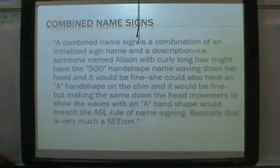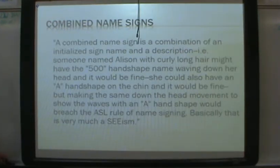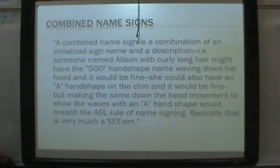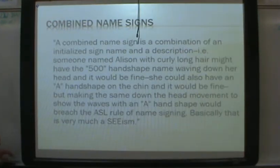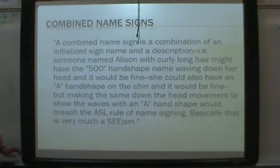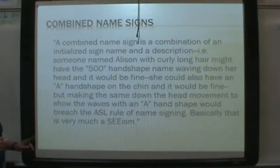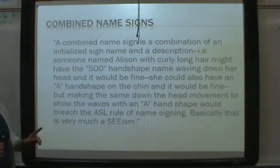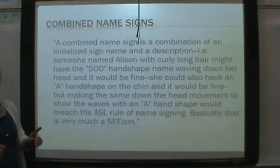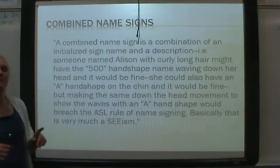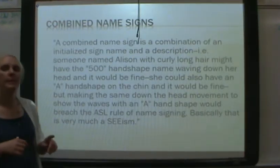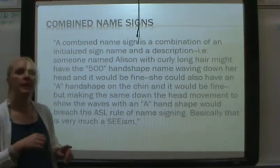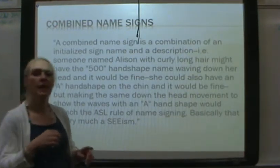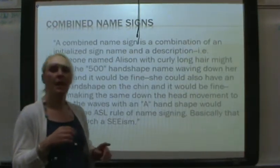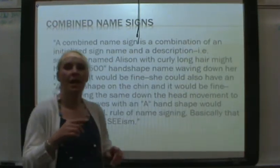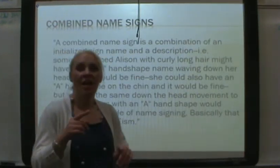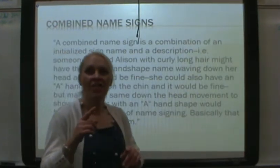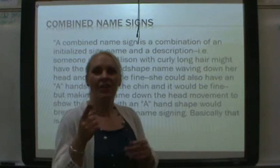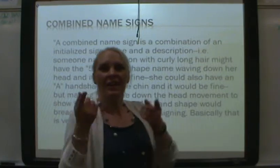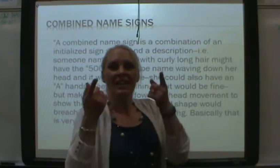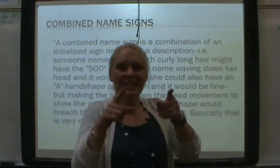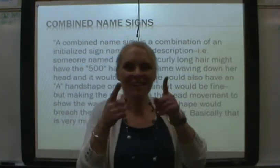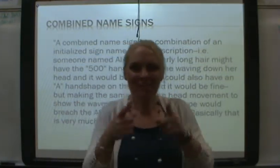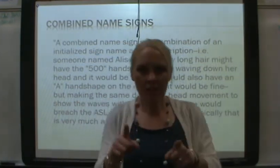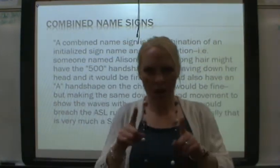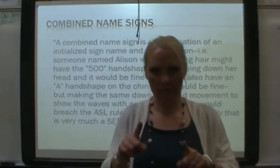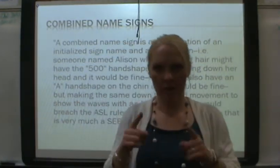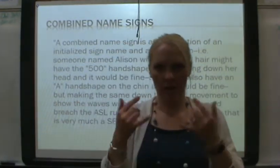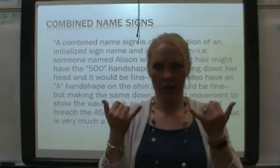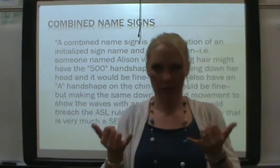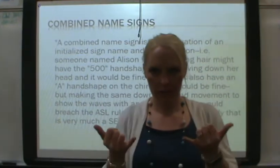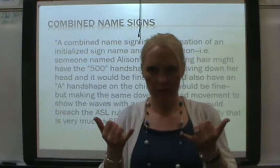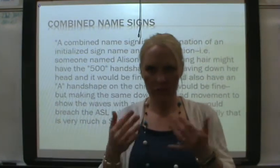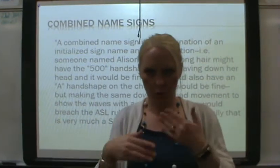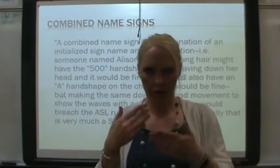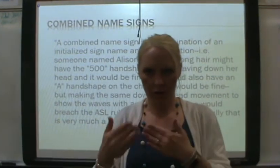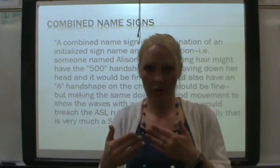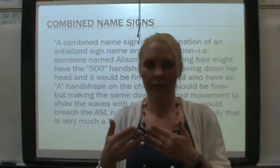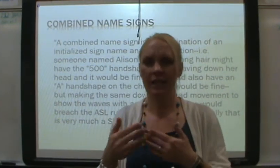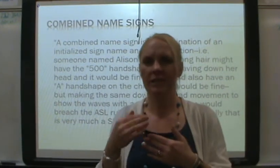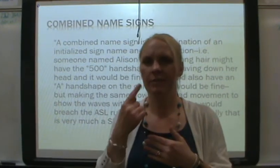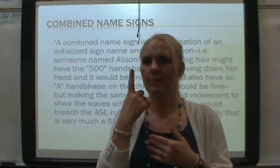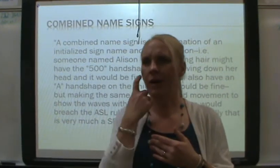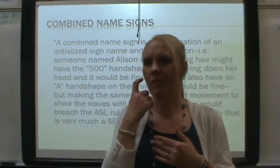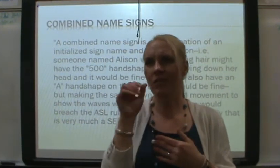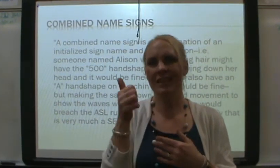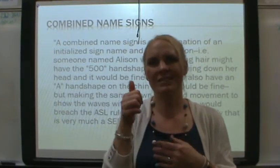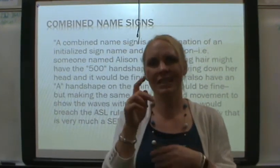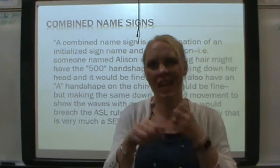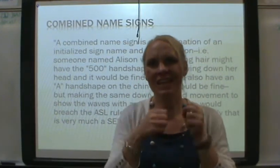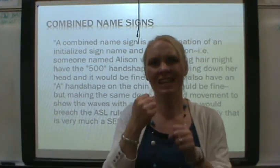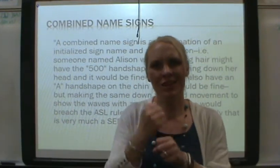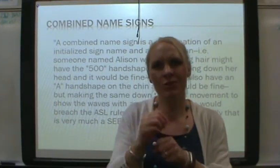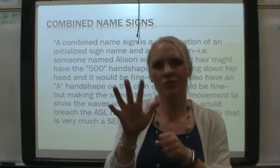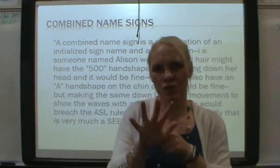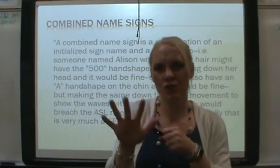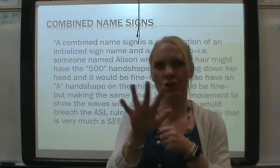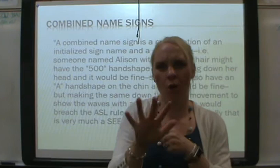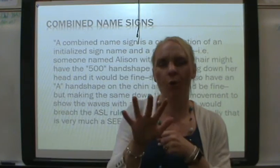Alright. There is a phenomenon that's going on. And probably in the last 10 years or so.